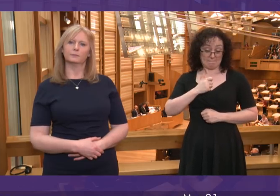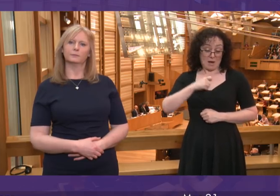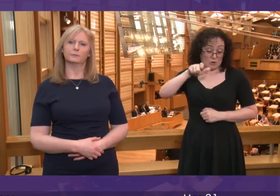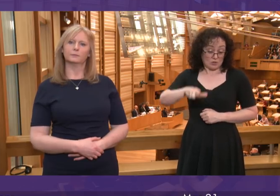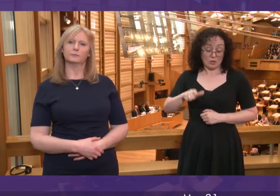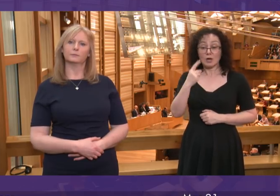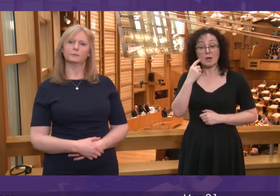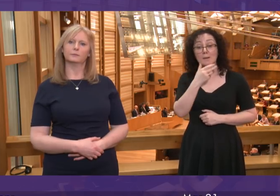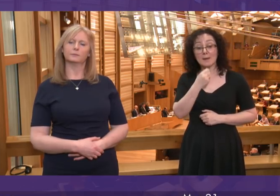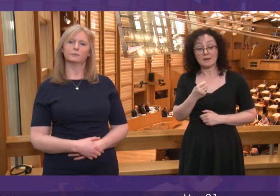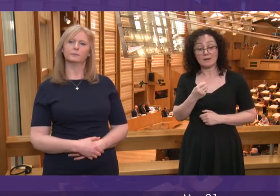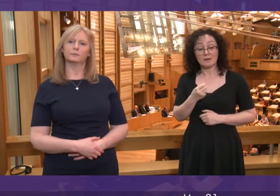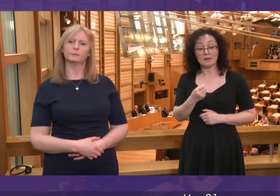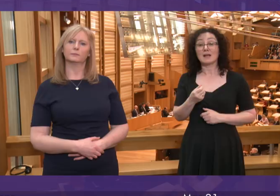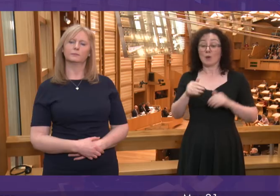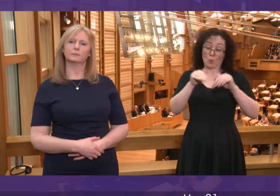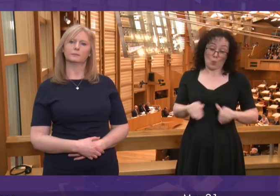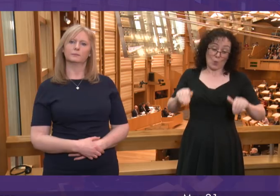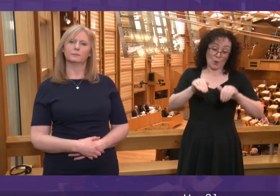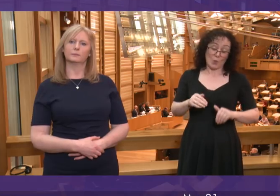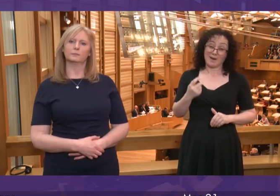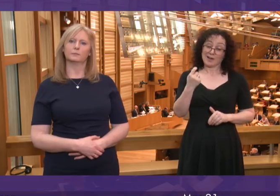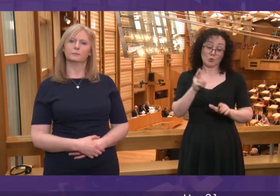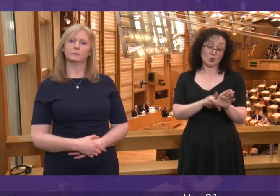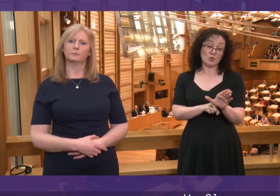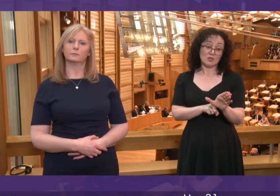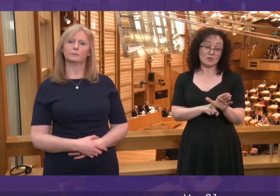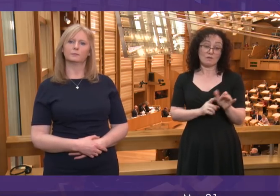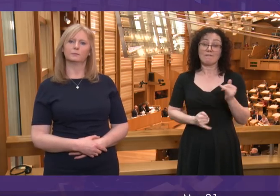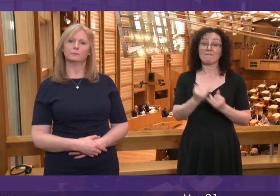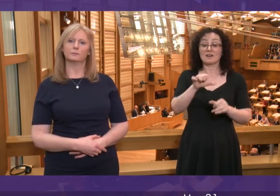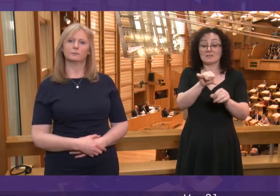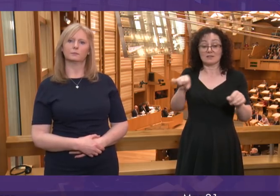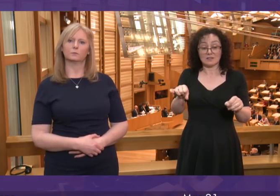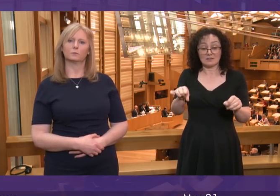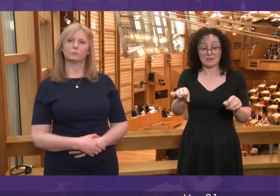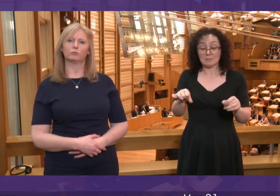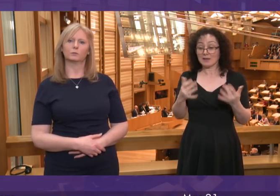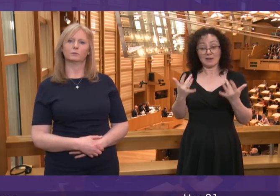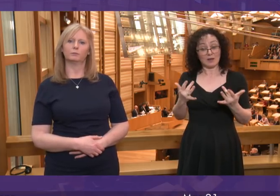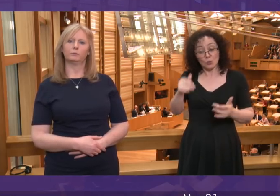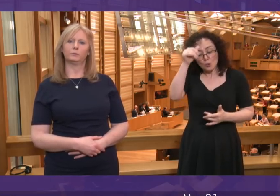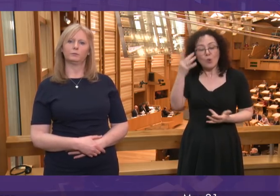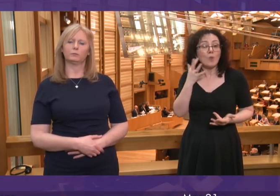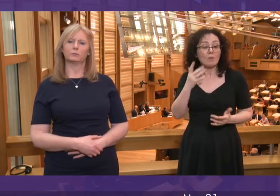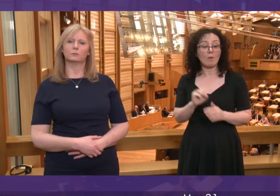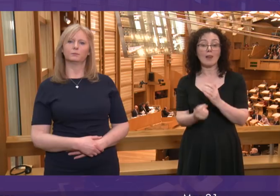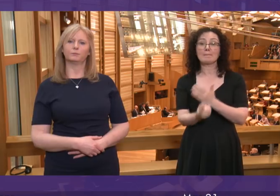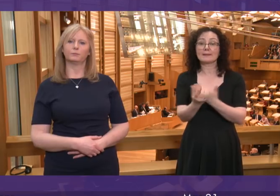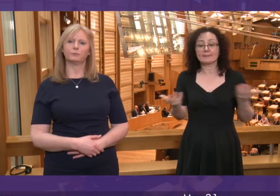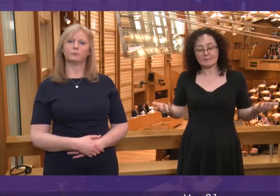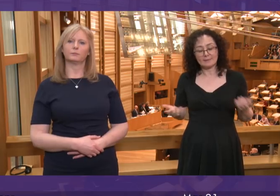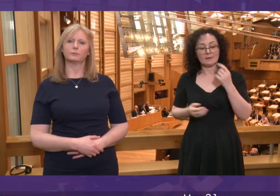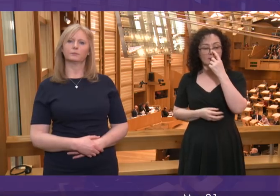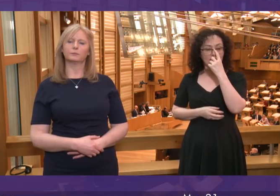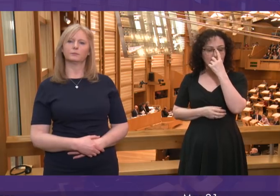been waiting now two years for promised final surgery and is no way further forward in when he will receive this. Families are also telling me now